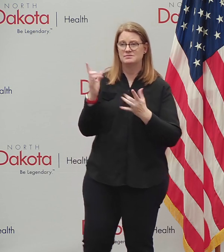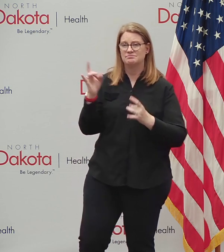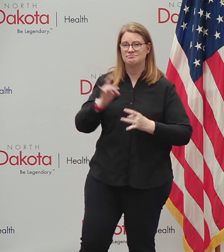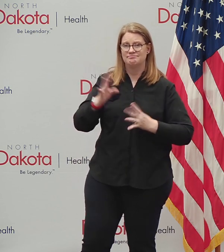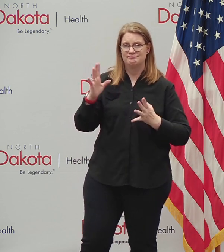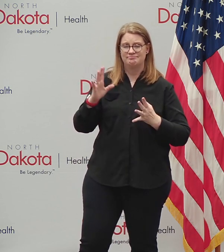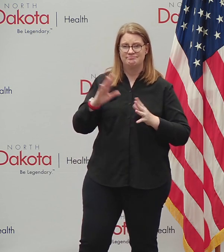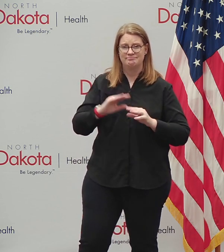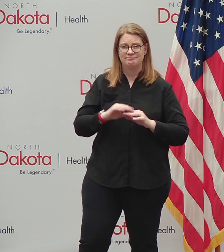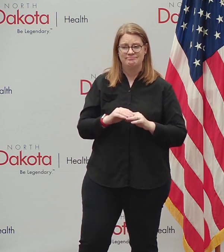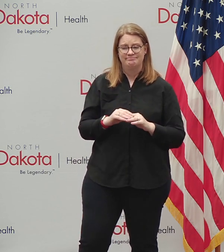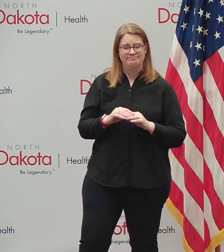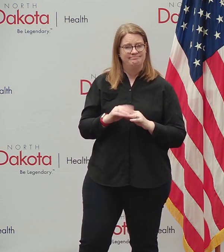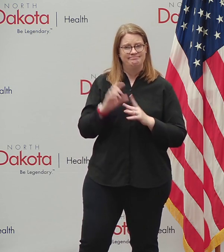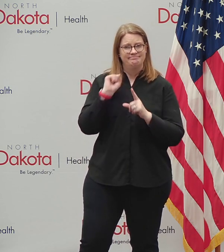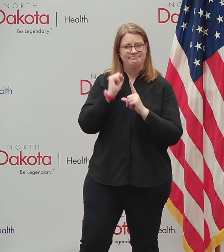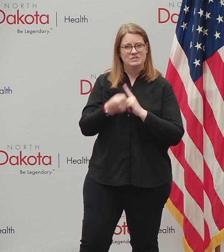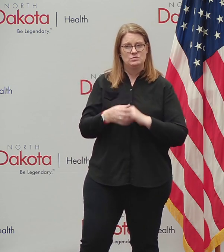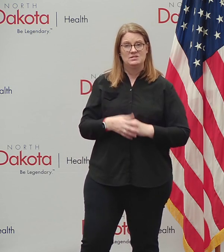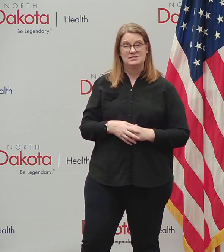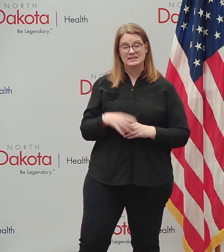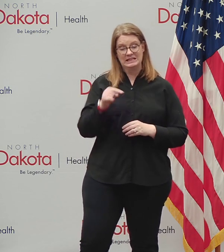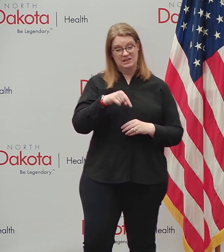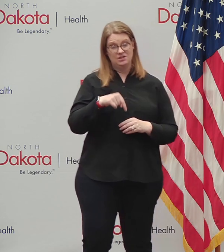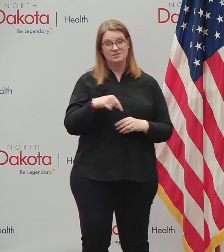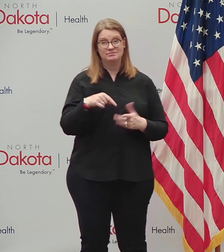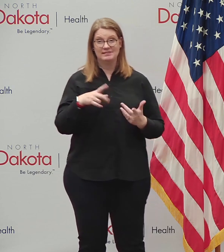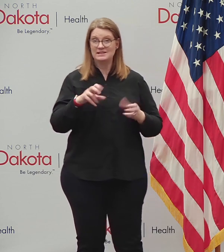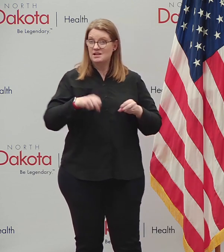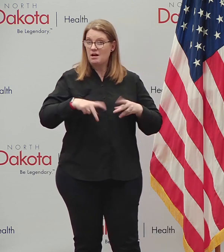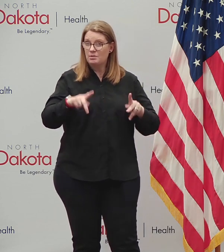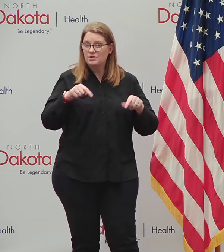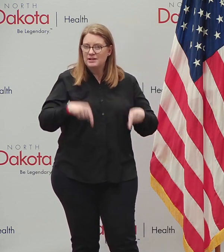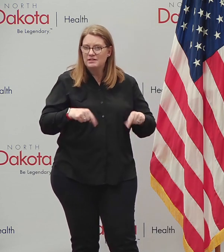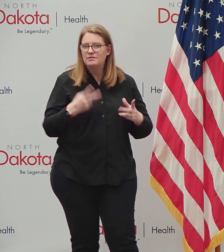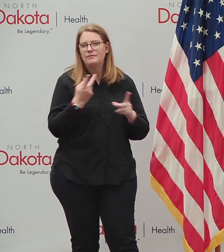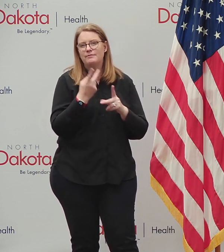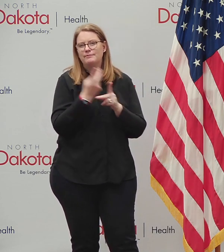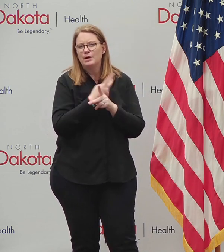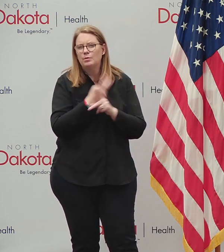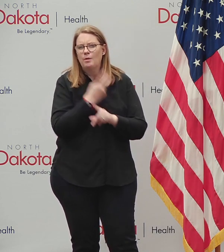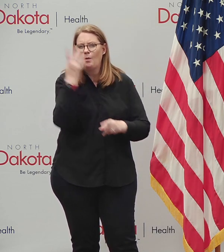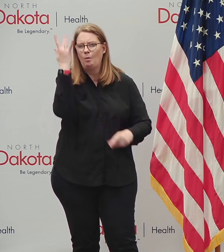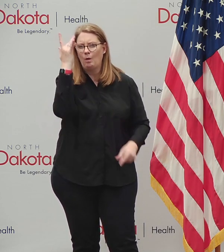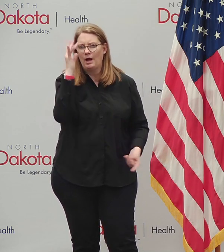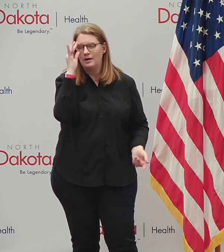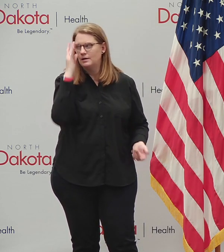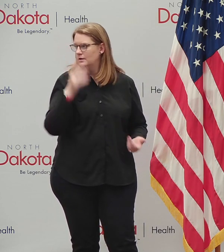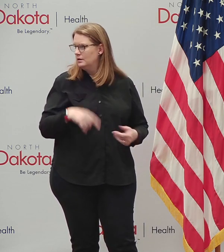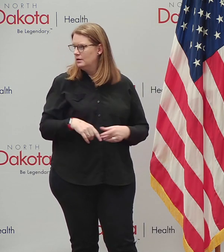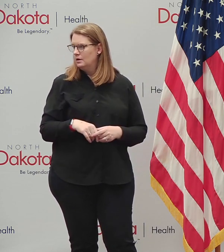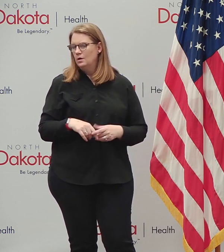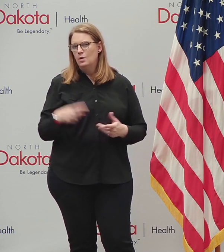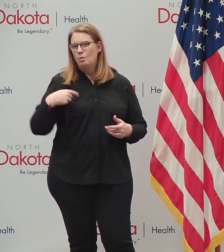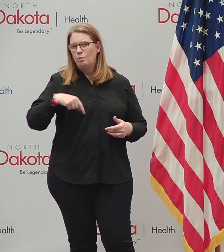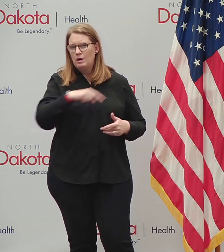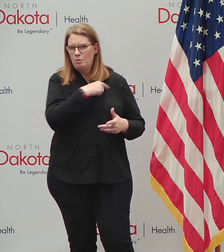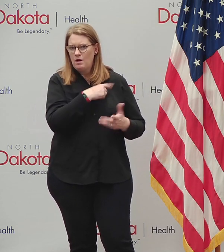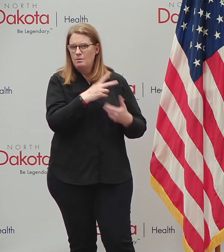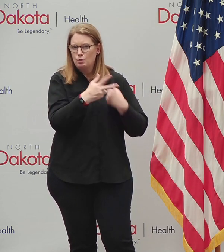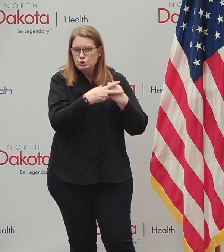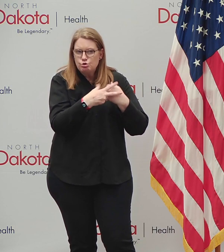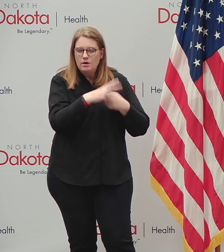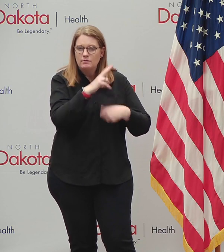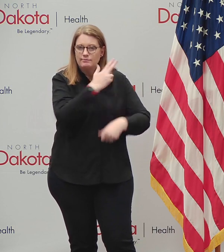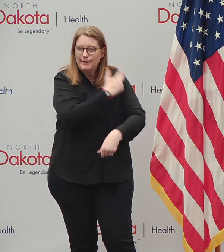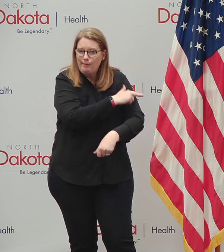would be another opportunity for us as North Dakotans to find a why, because we want to preserve hospital capacity. We want to give